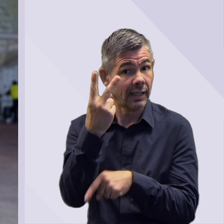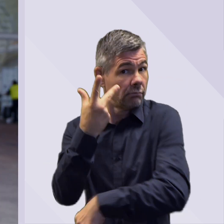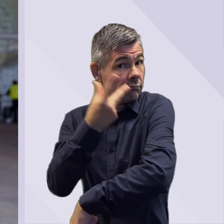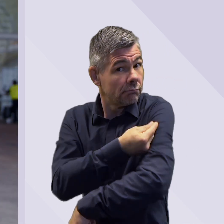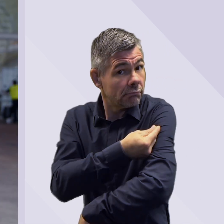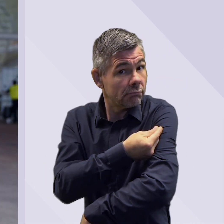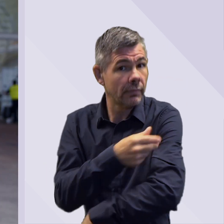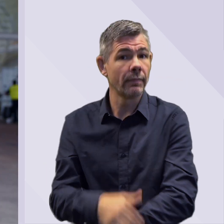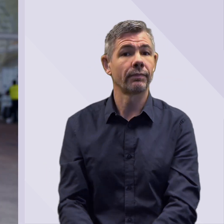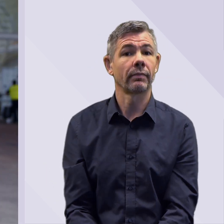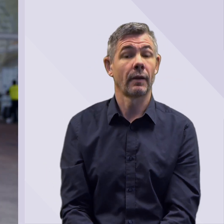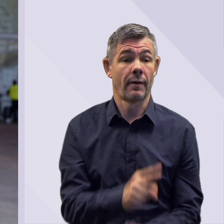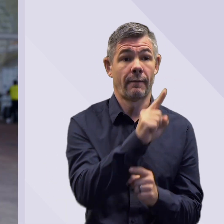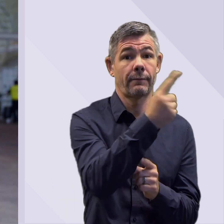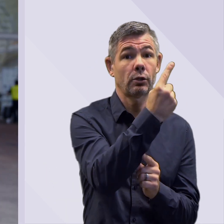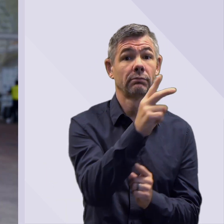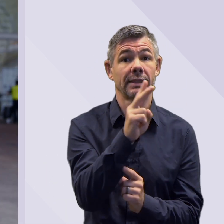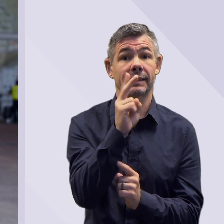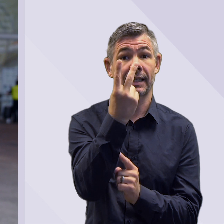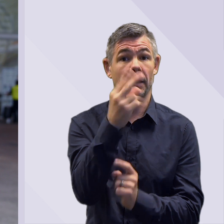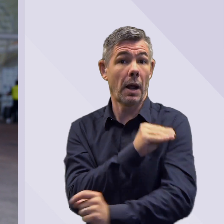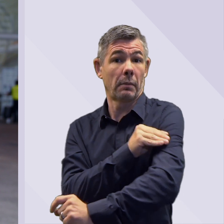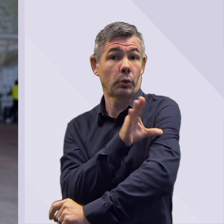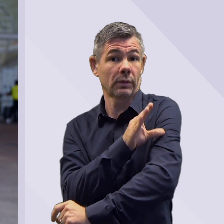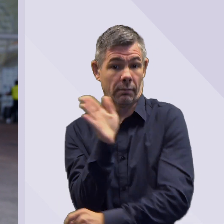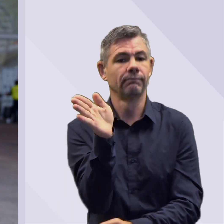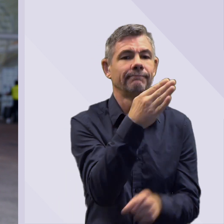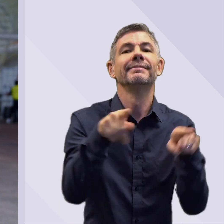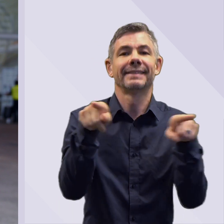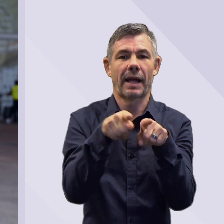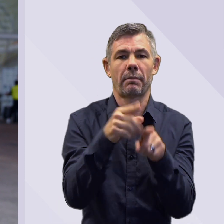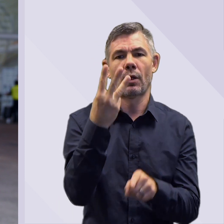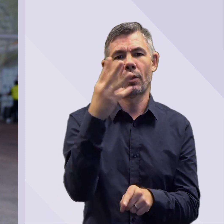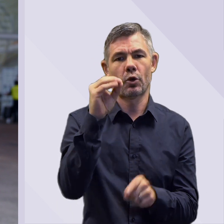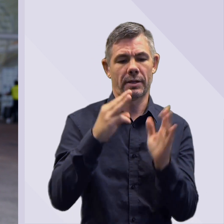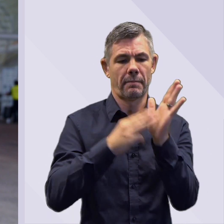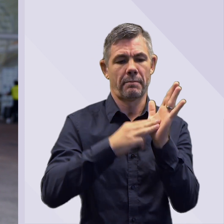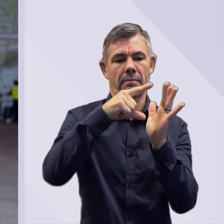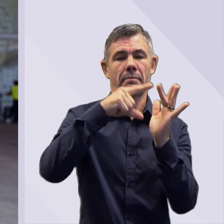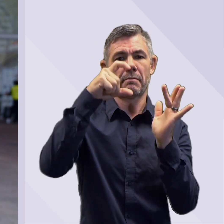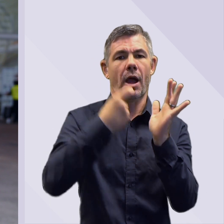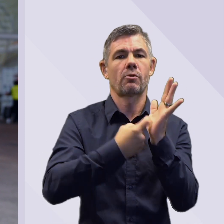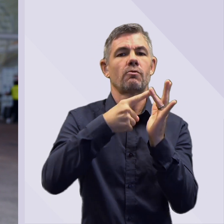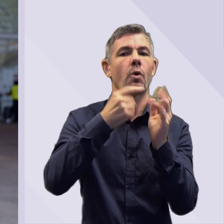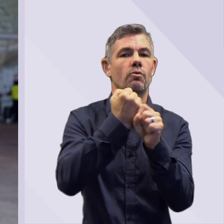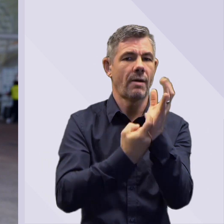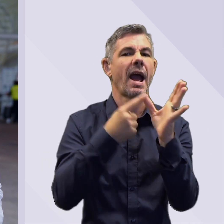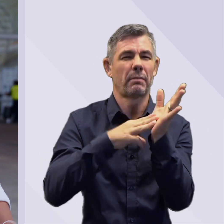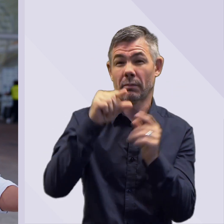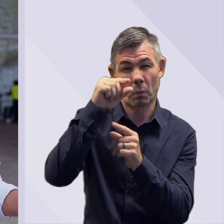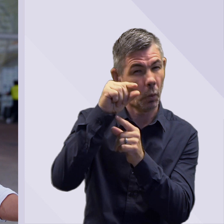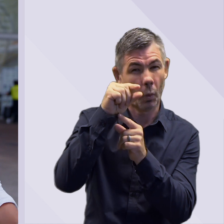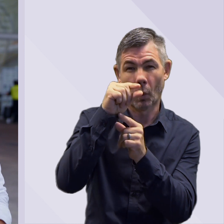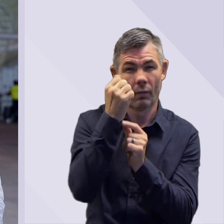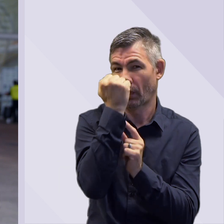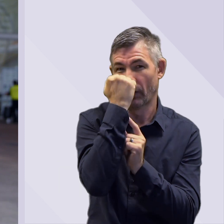So it's the same dose it's 30 micrograms, same volume so for those of us that get it again it'll look